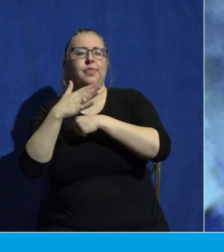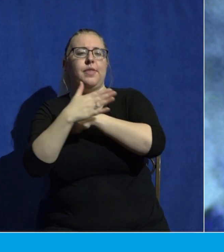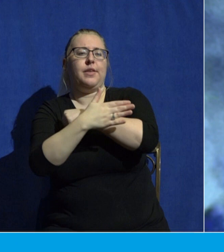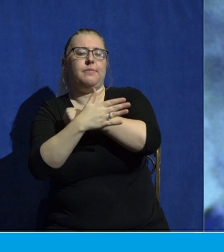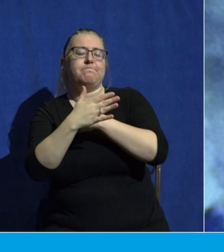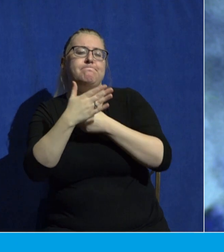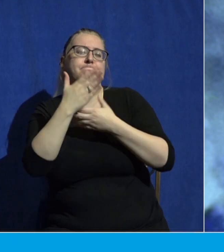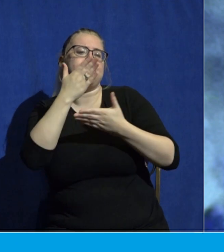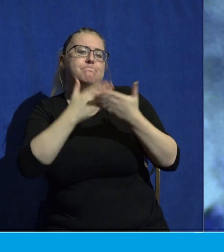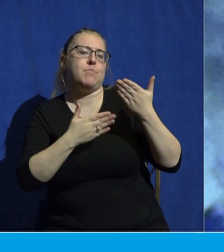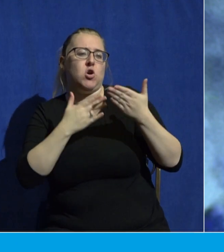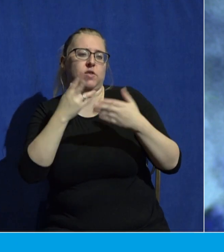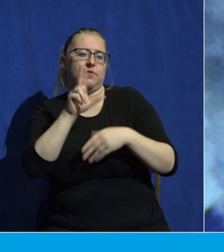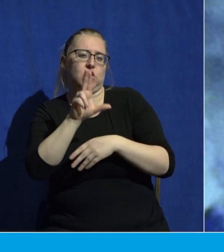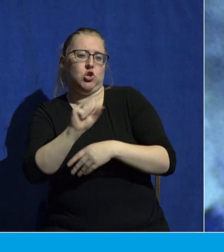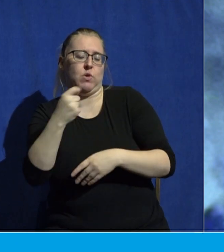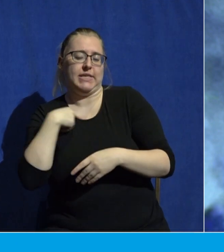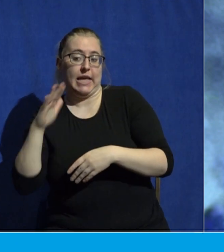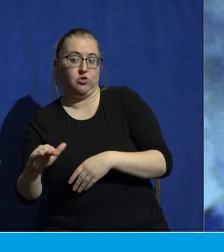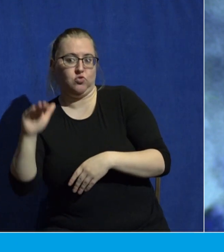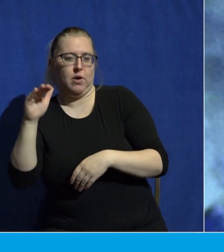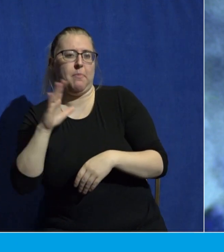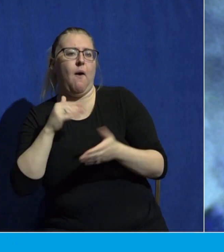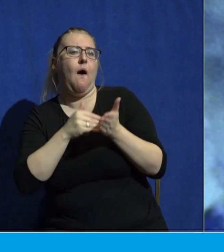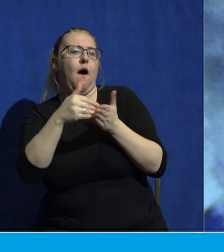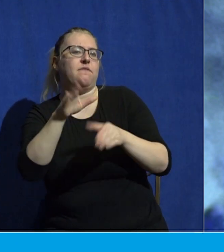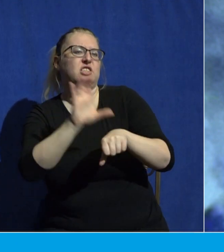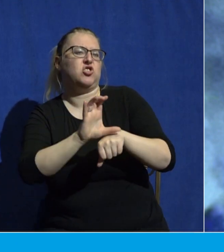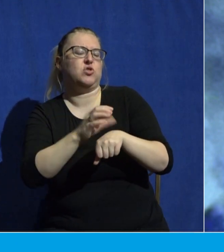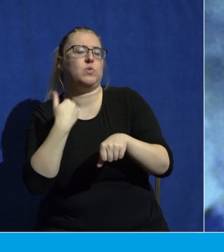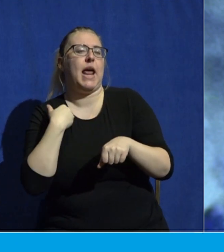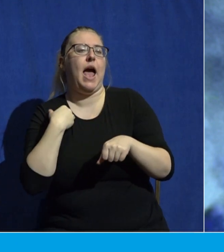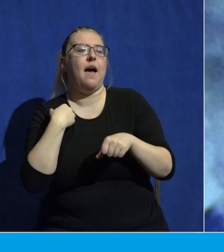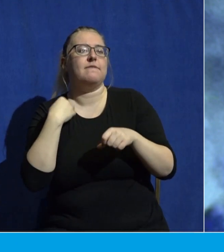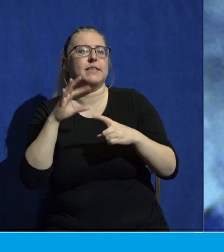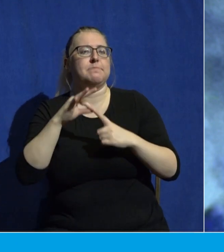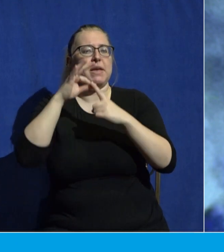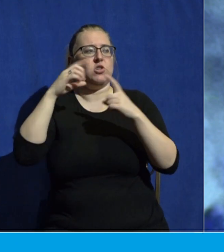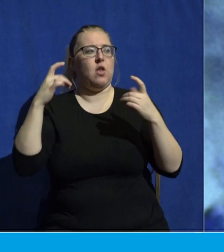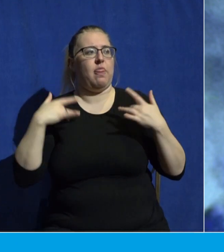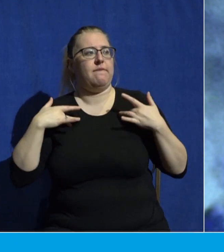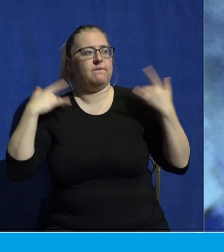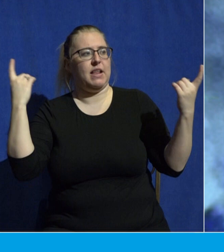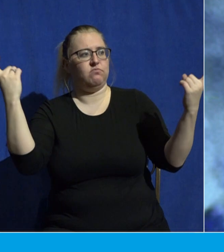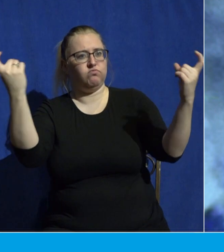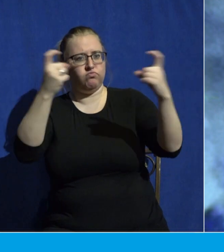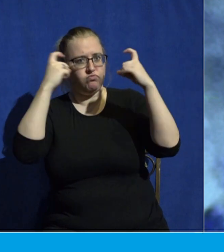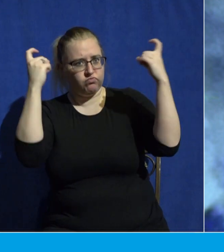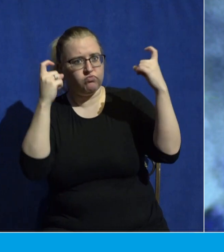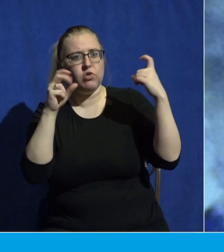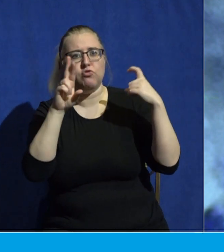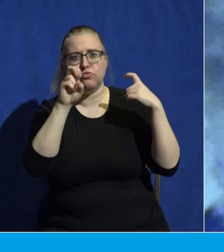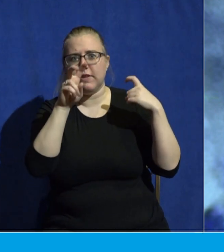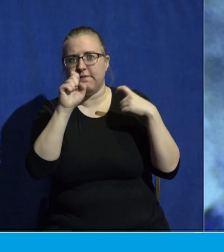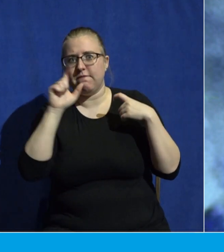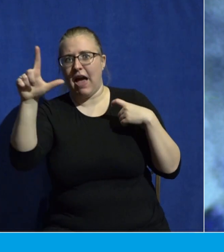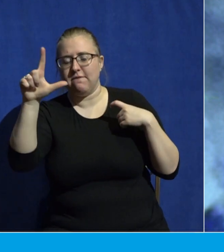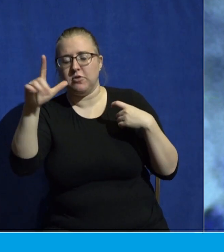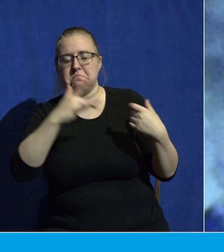oftentimes would hold revivals throughout the year. And that typically means that they would have worship services for some consecutive nights during the